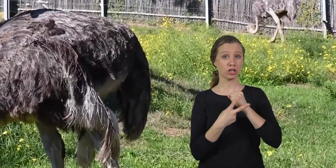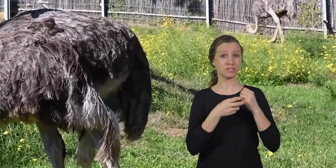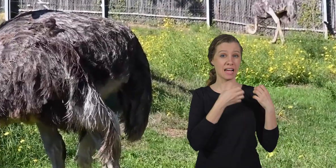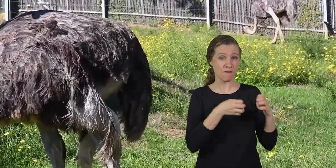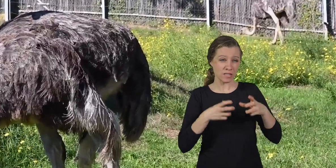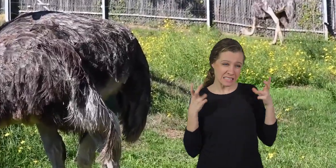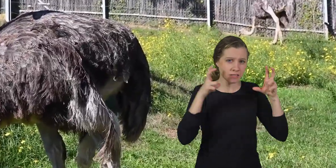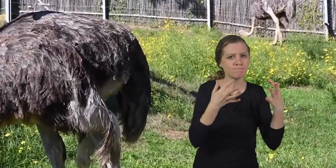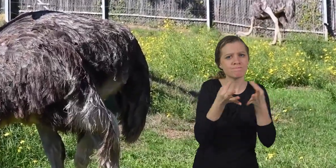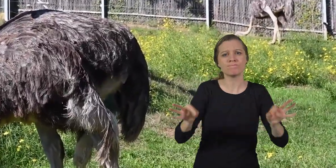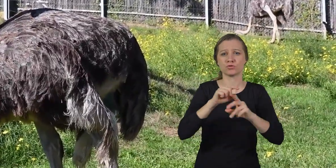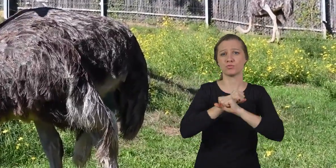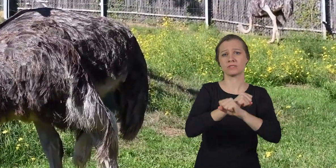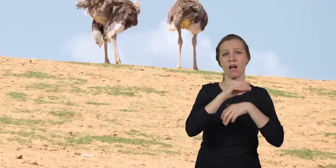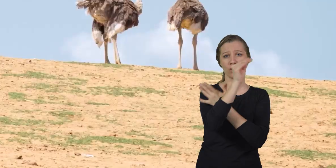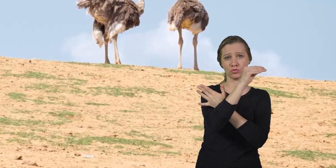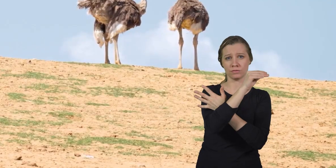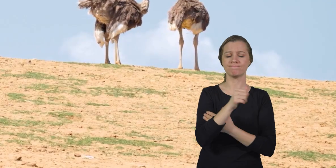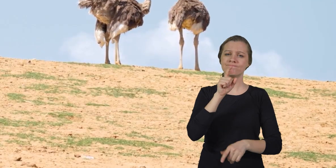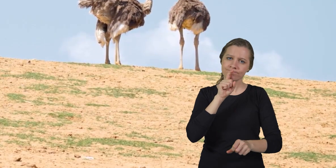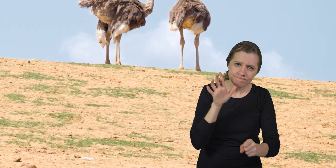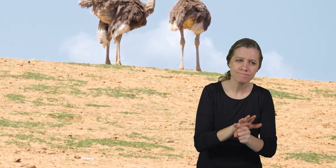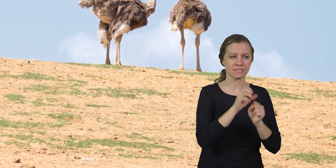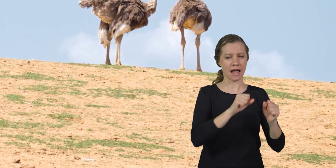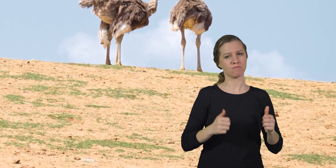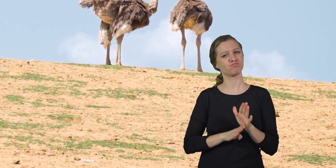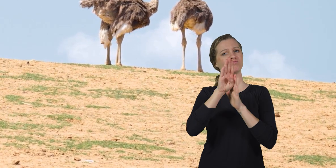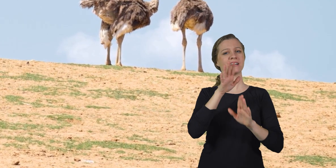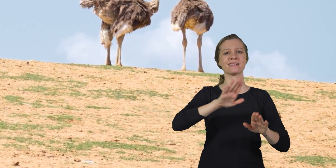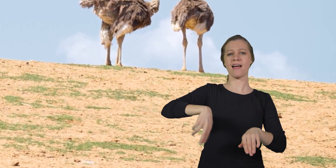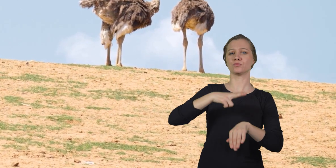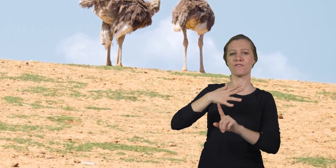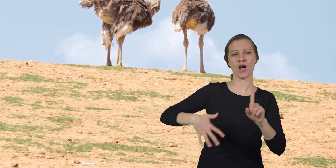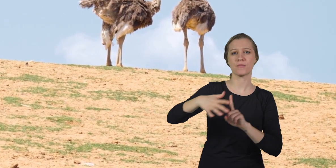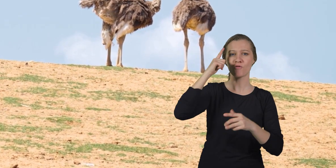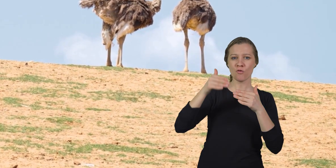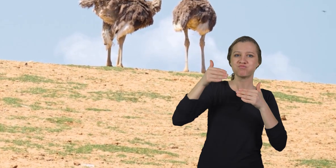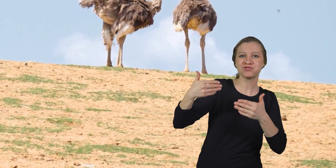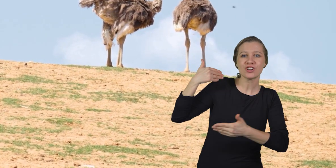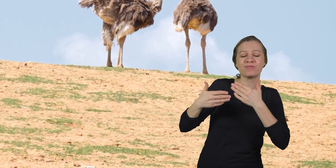essential to protect ostriches and ensure they thrive in their natural environments for future generations to enjoy.